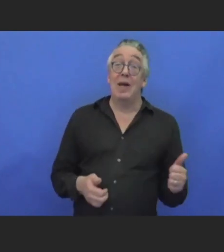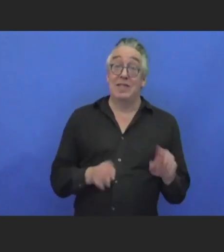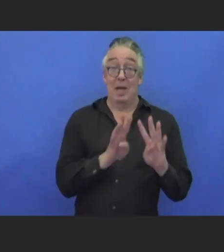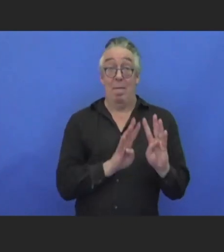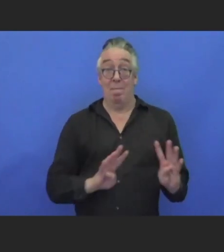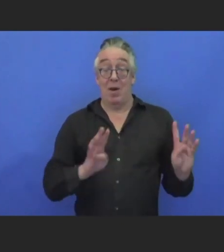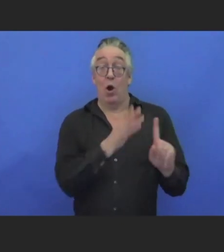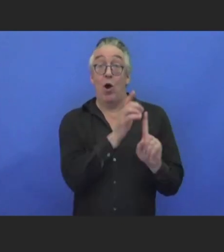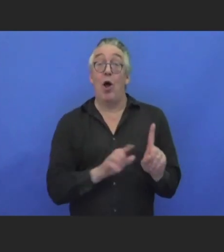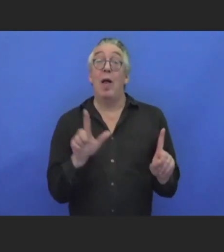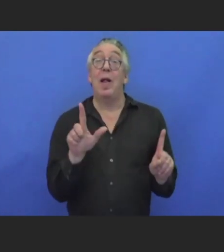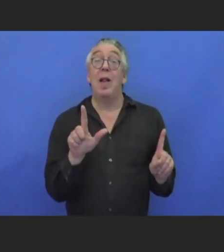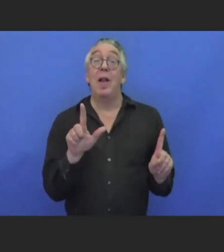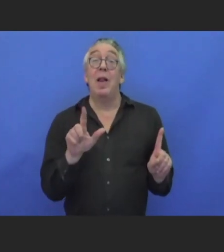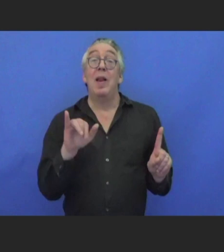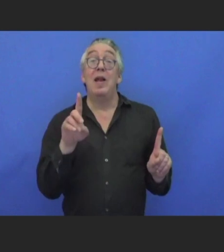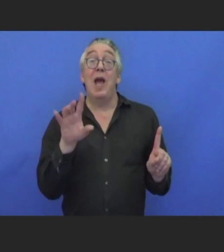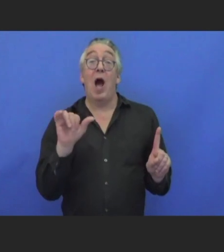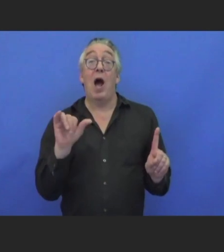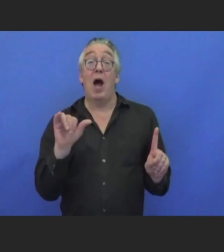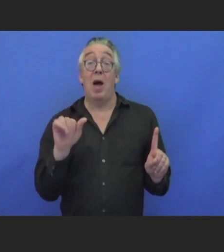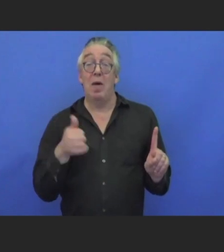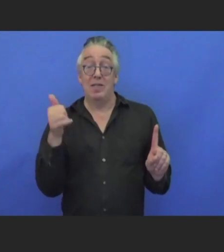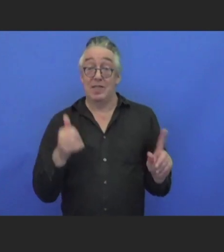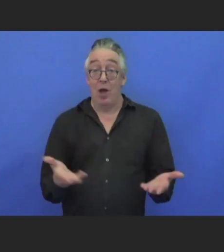And Lydia, you can take it away. Thanks, Lydia.